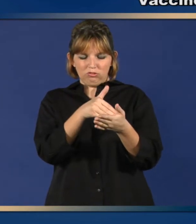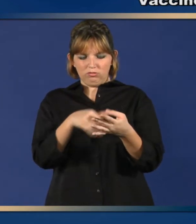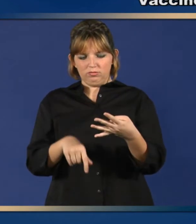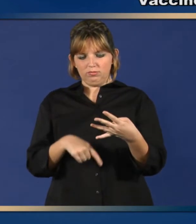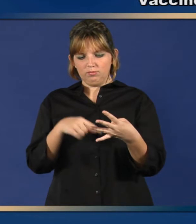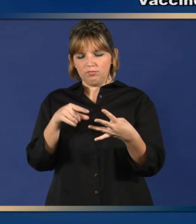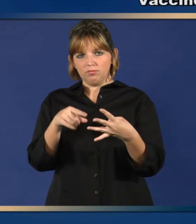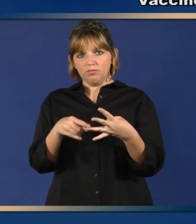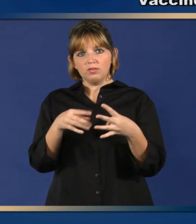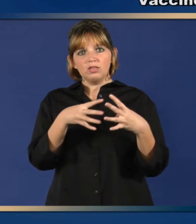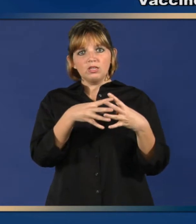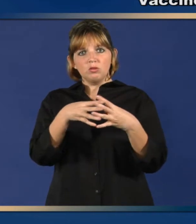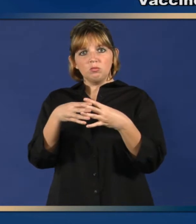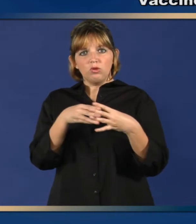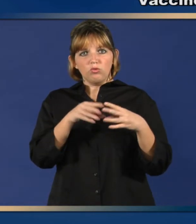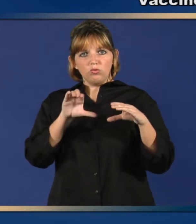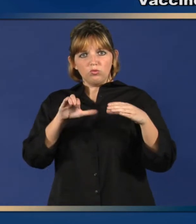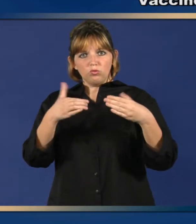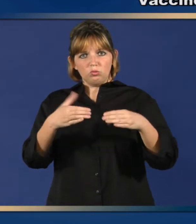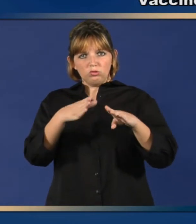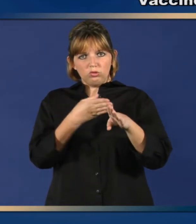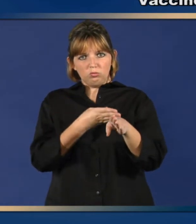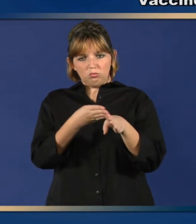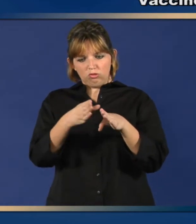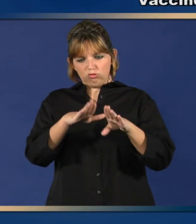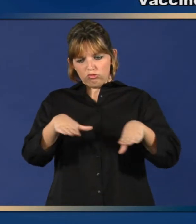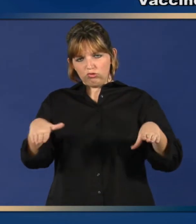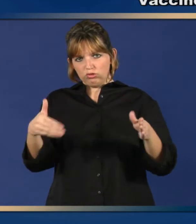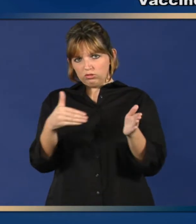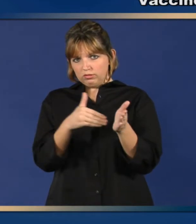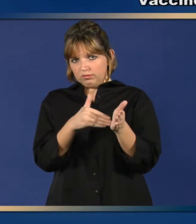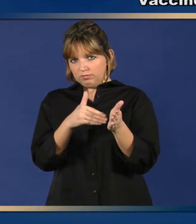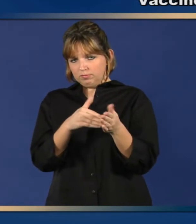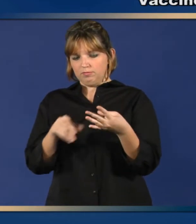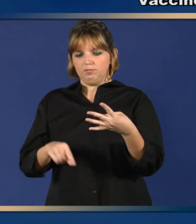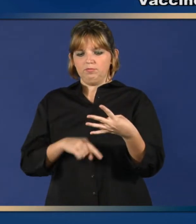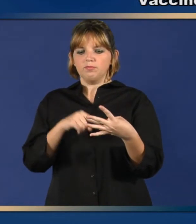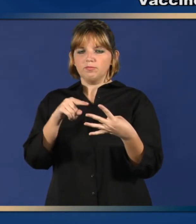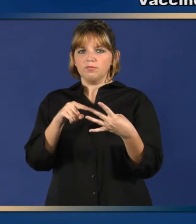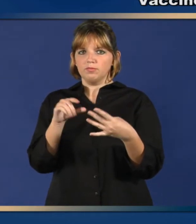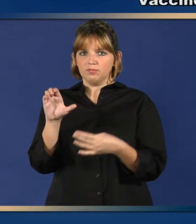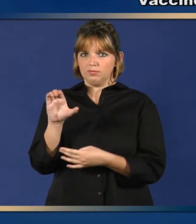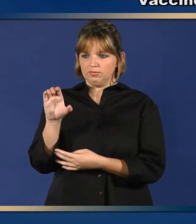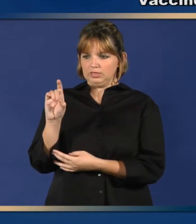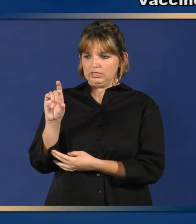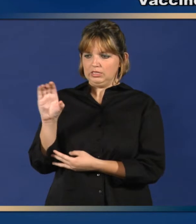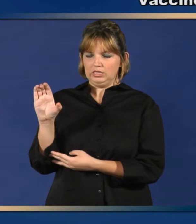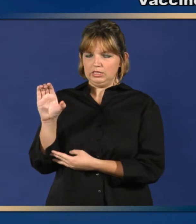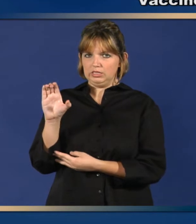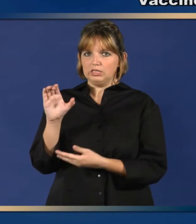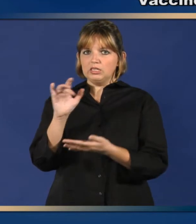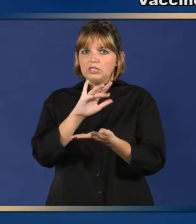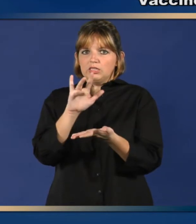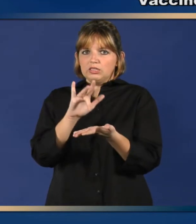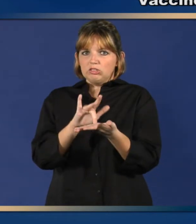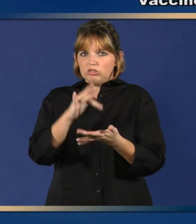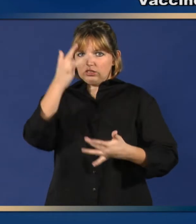The data get reviewed again by the Centers for Disease Control and Prevention, or CDC,